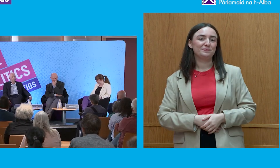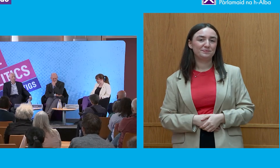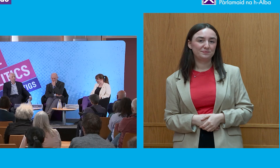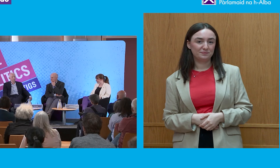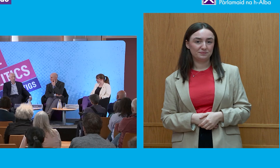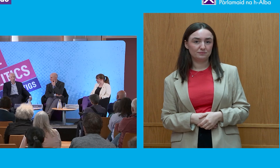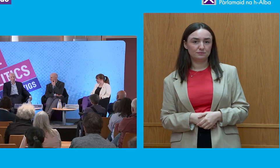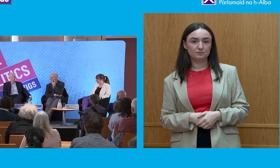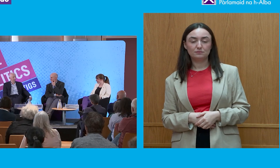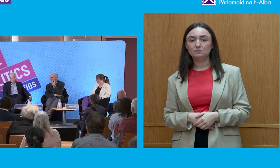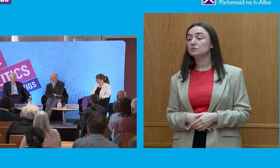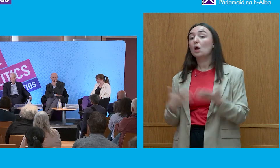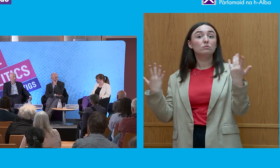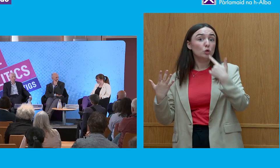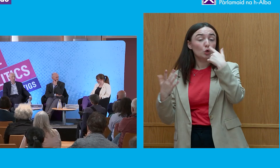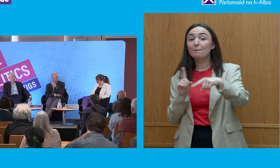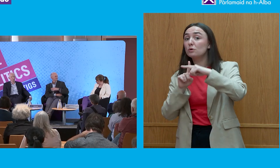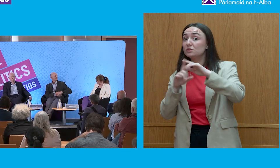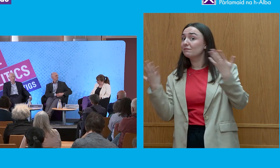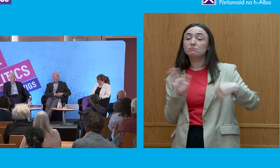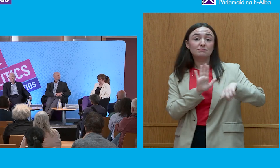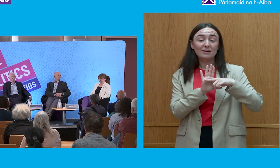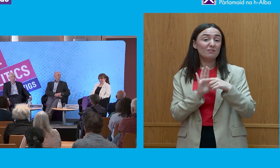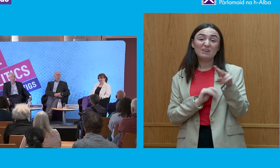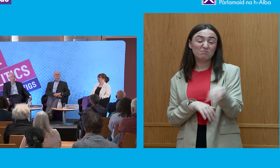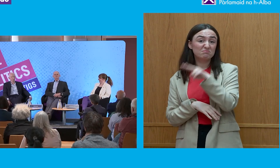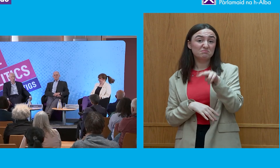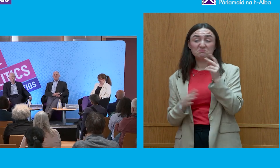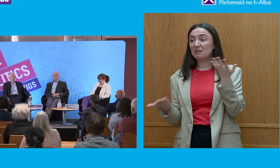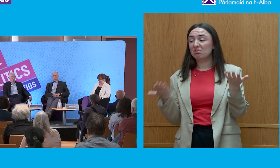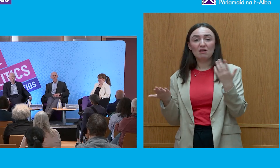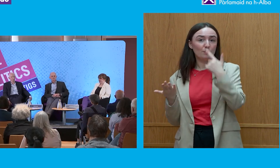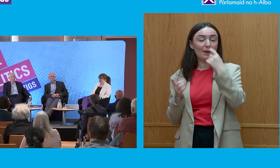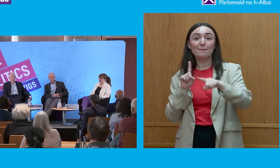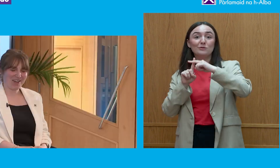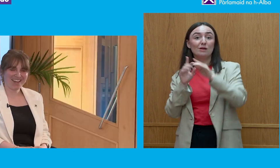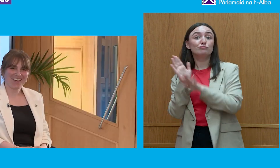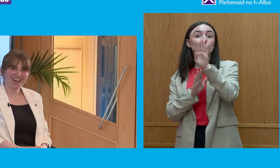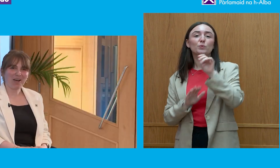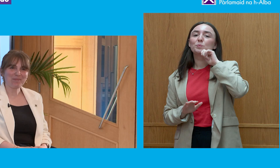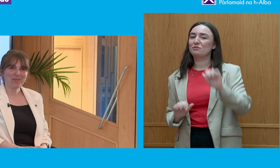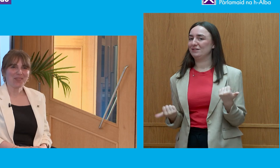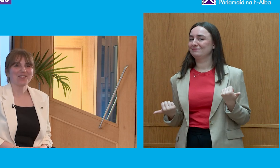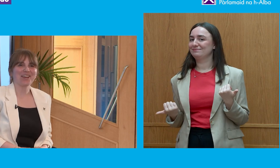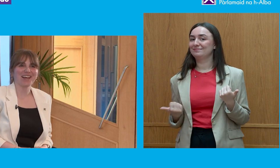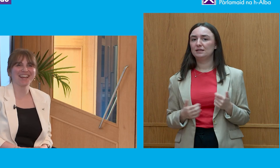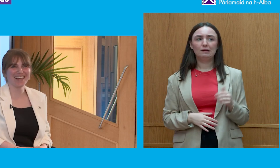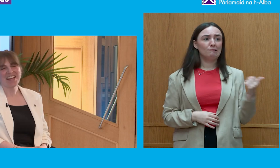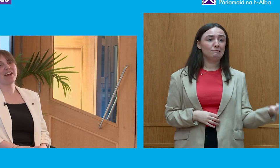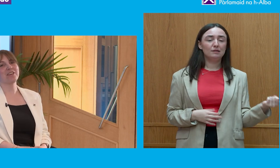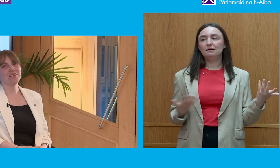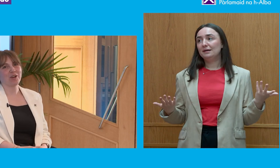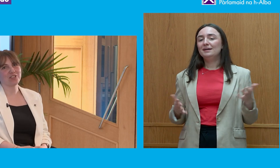So I think... Positive and negative. If we can find some positive improvements, that would be good as well. We'll try. So I